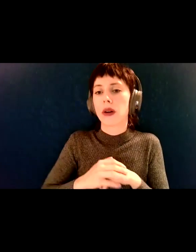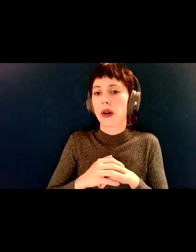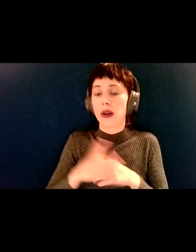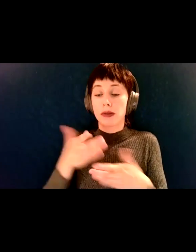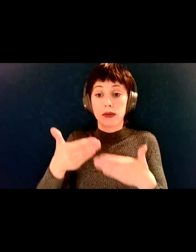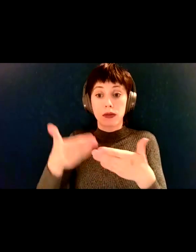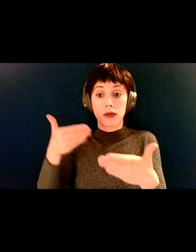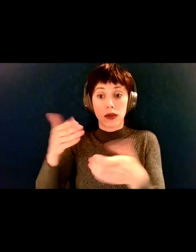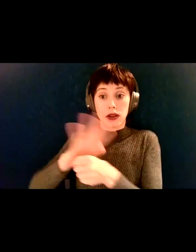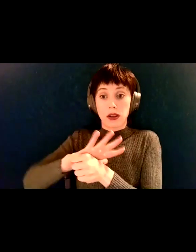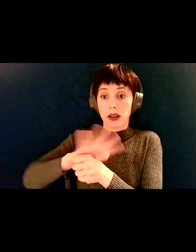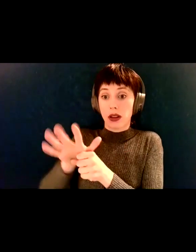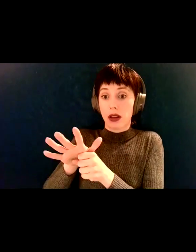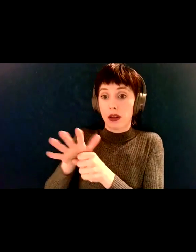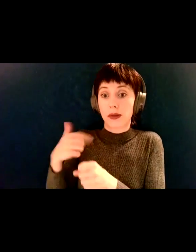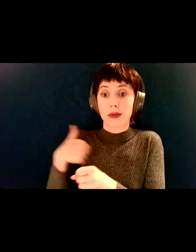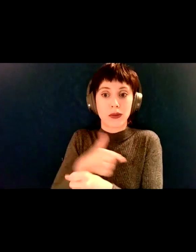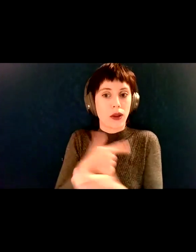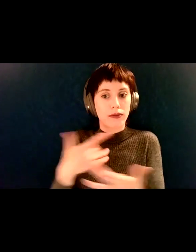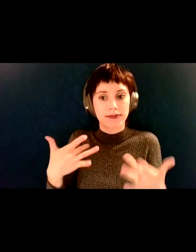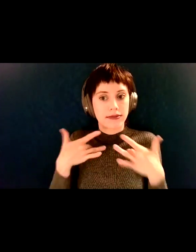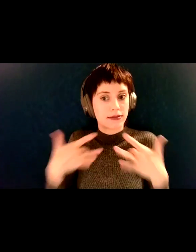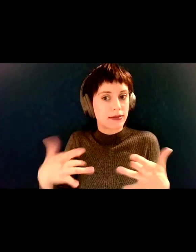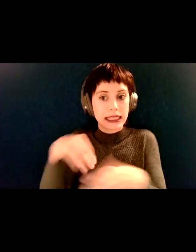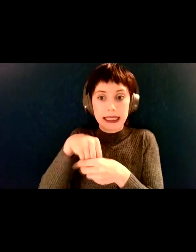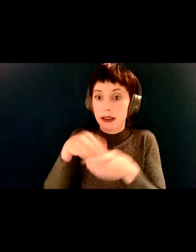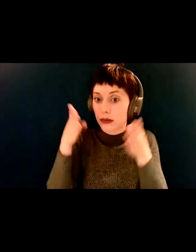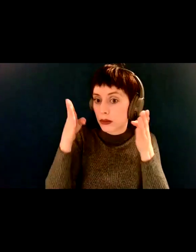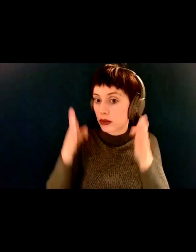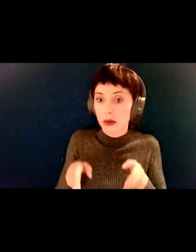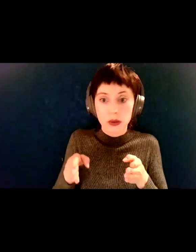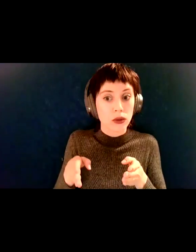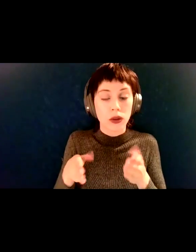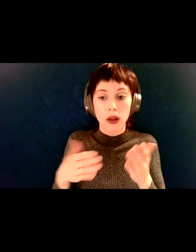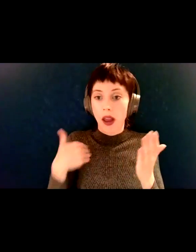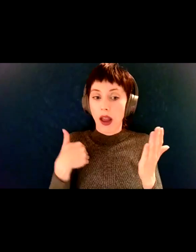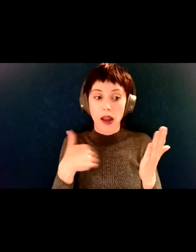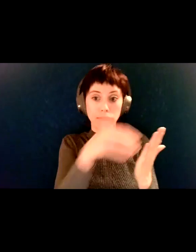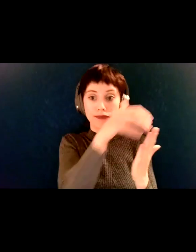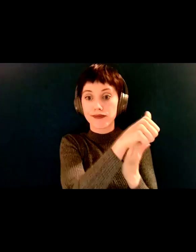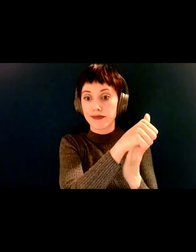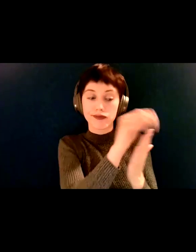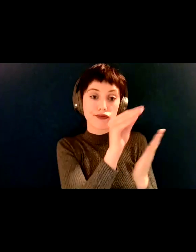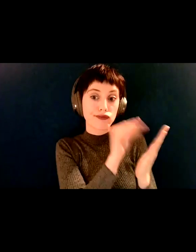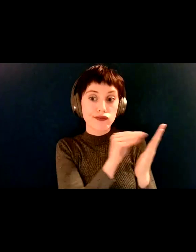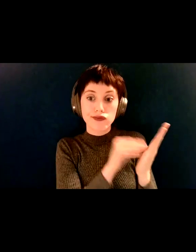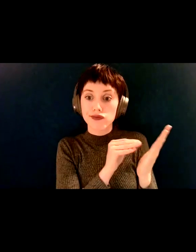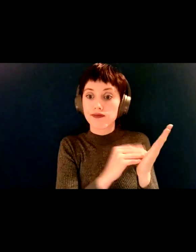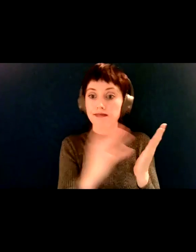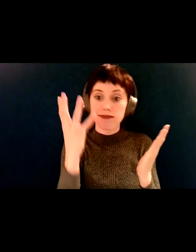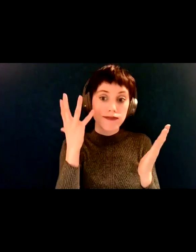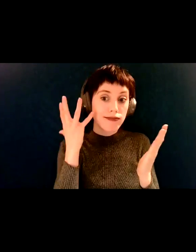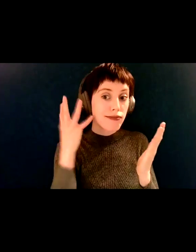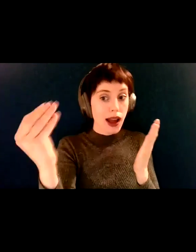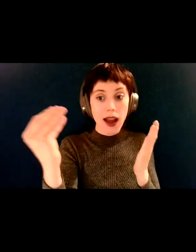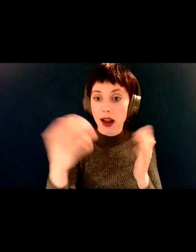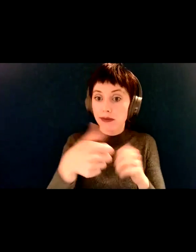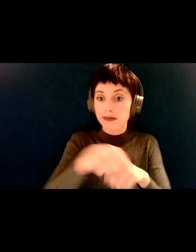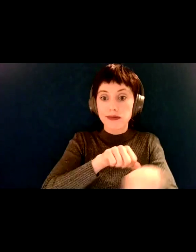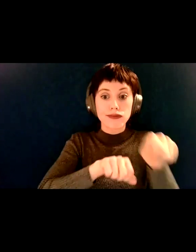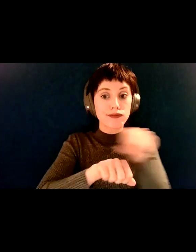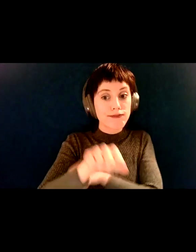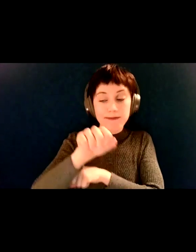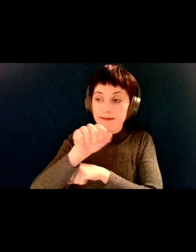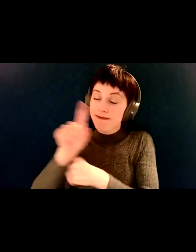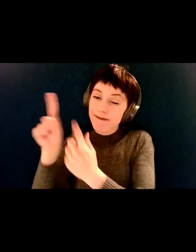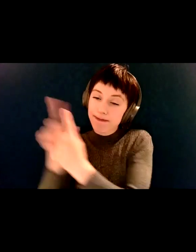extensive clipboard, pen in hand. We're going to go out and shoot on the ground, do this sort of thing. And once the pandemic started,